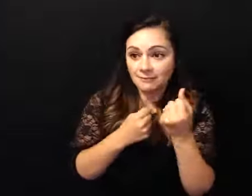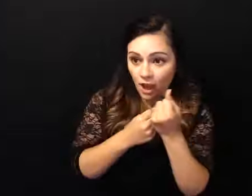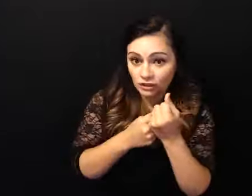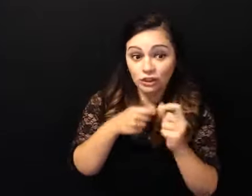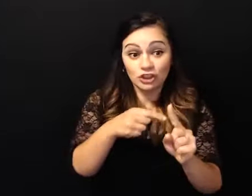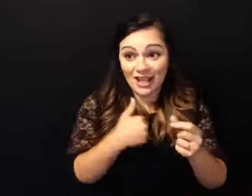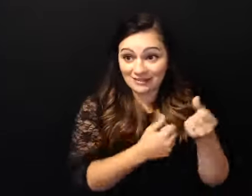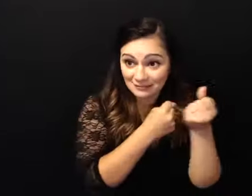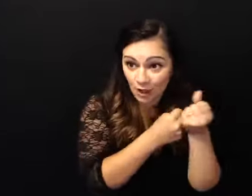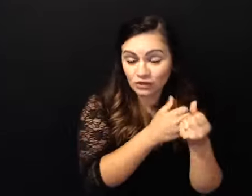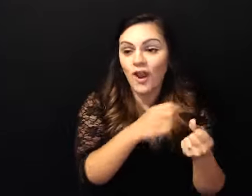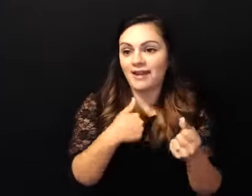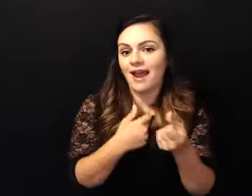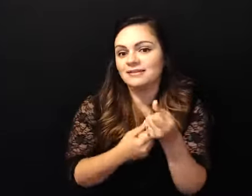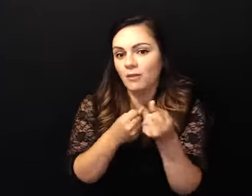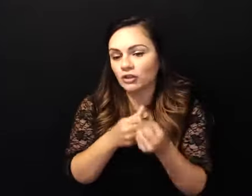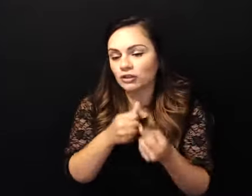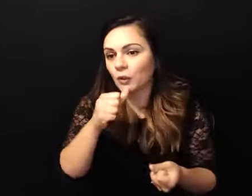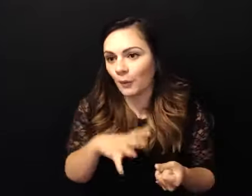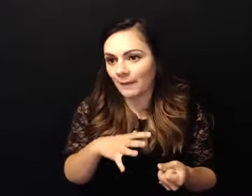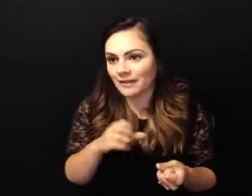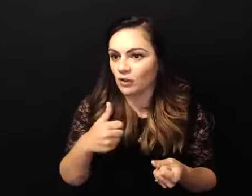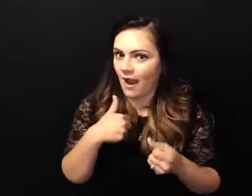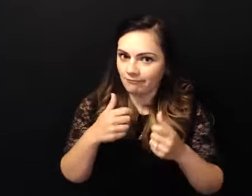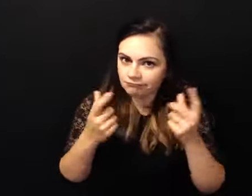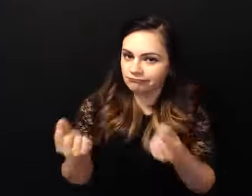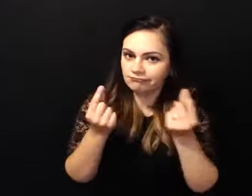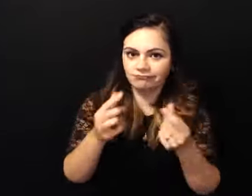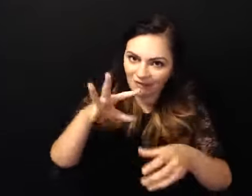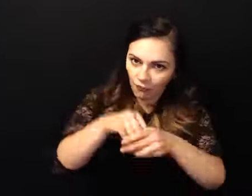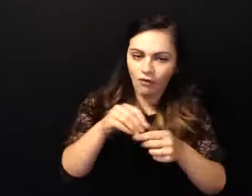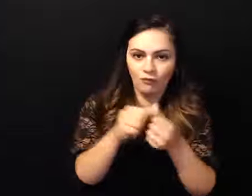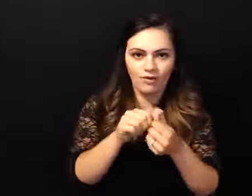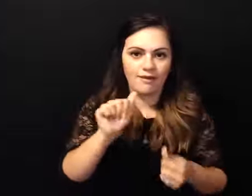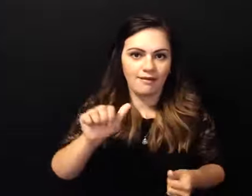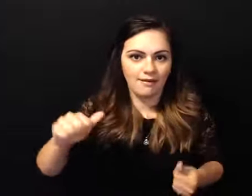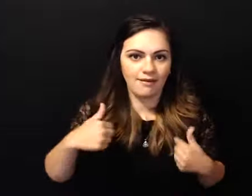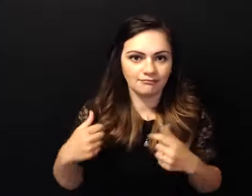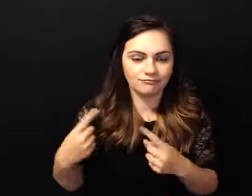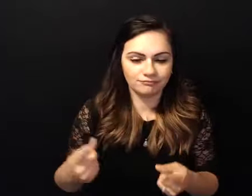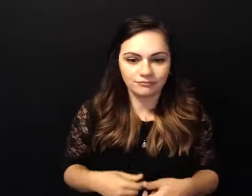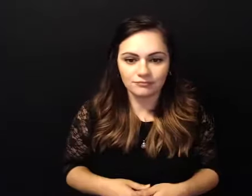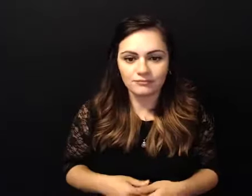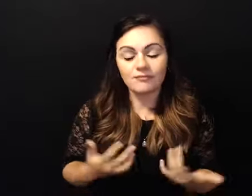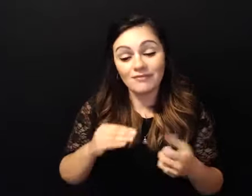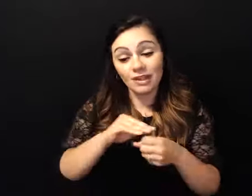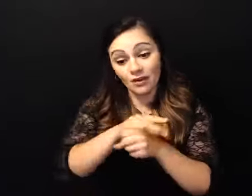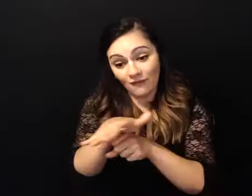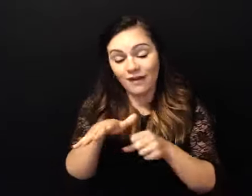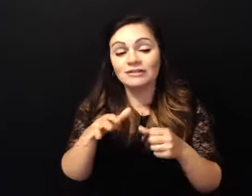women so i'm active in alcoholics anonymous um this virus definitely has put a little damper on my ability to go out and see